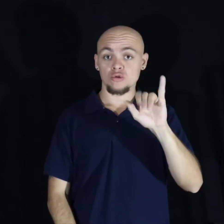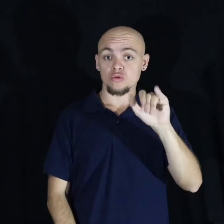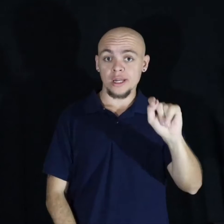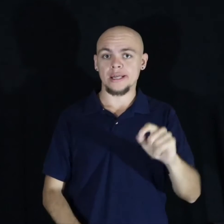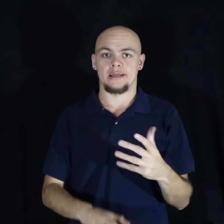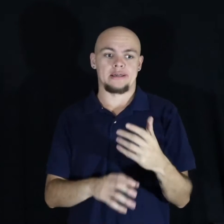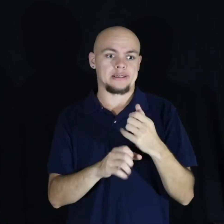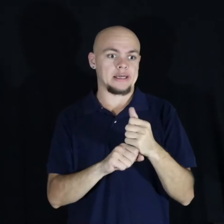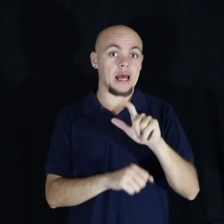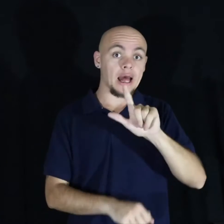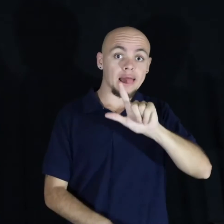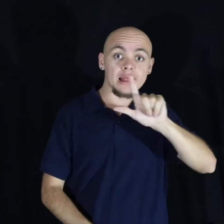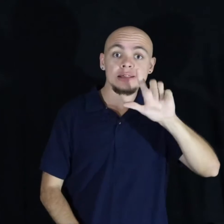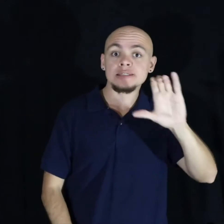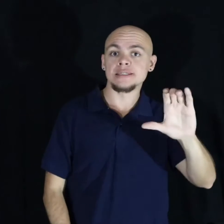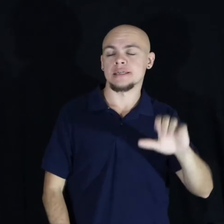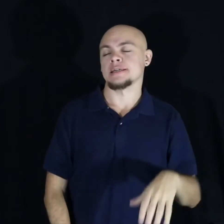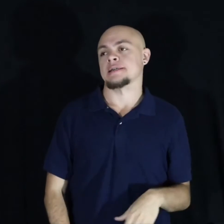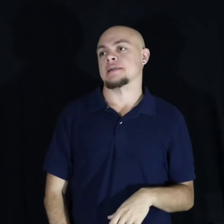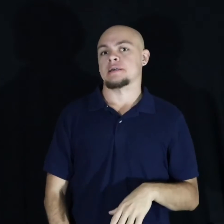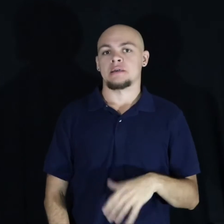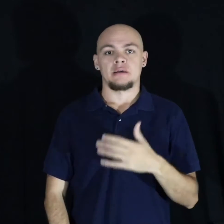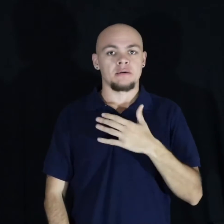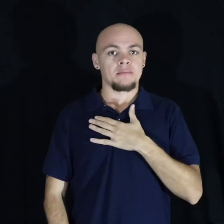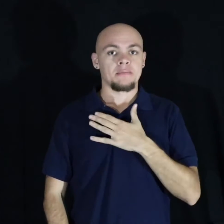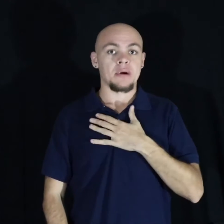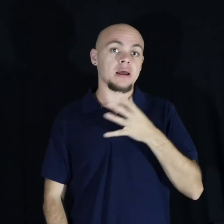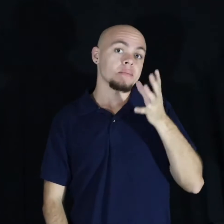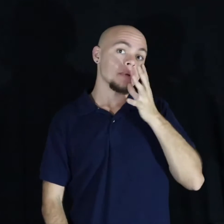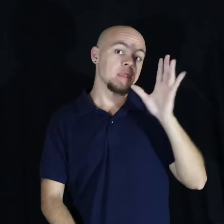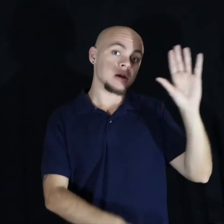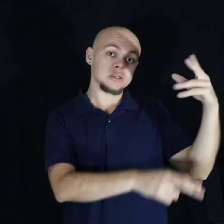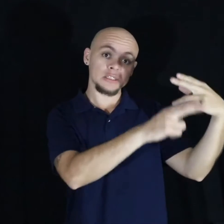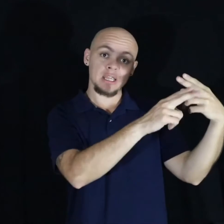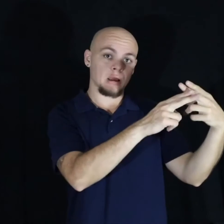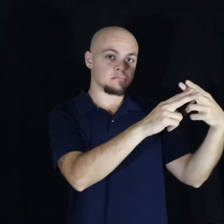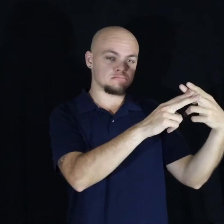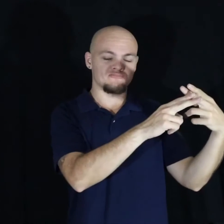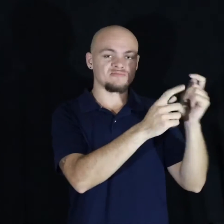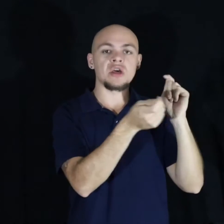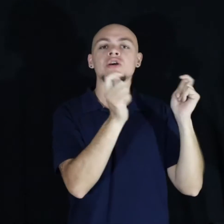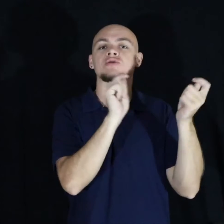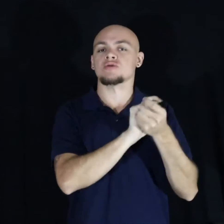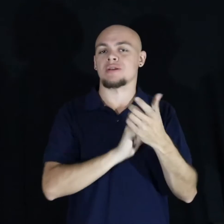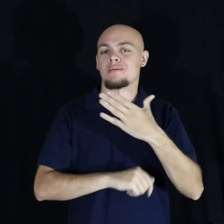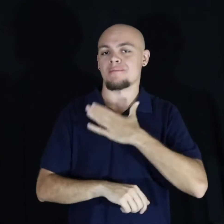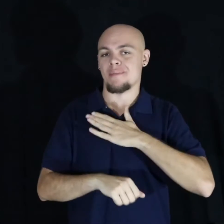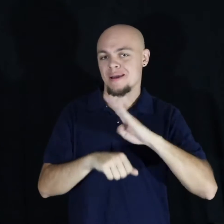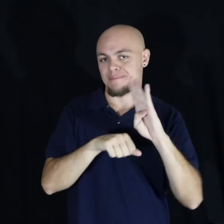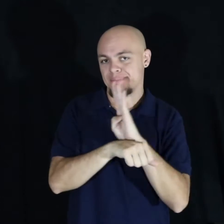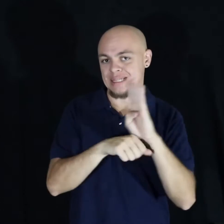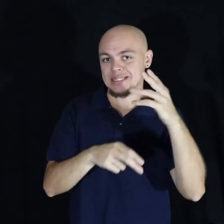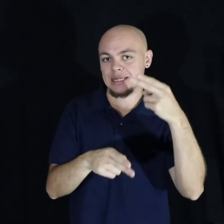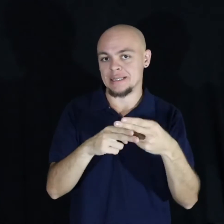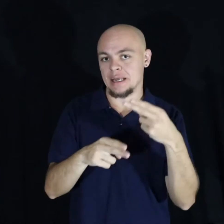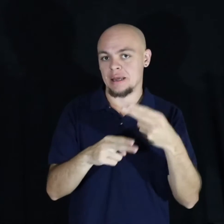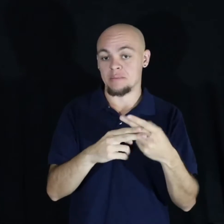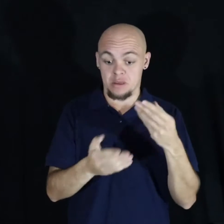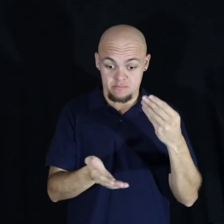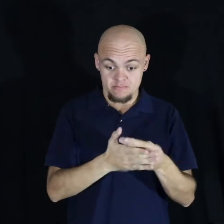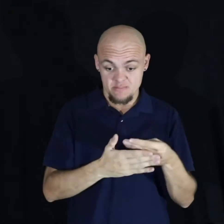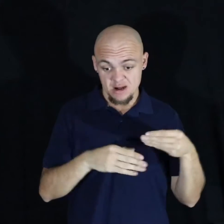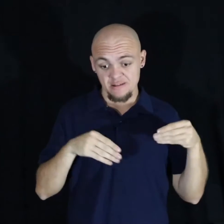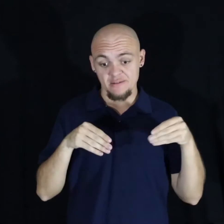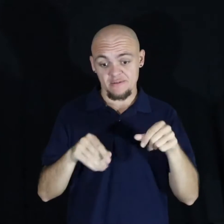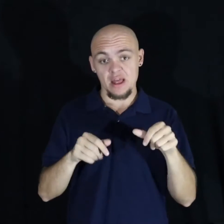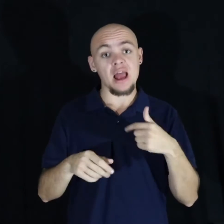LLC. I took it out in my mother's name and put it in my business name. I went and got some funding, and I